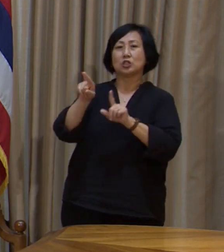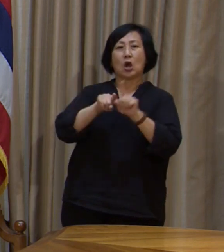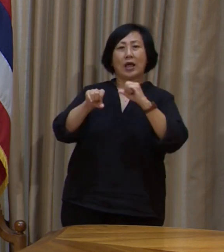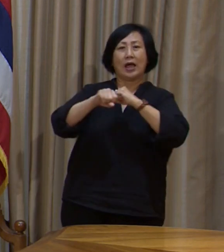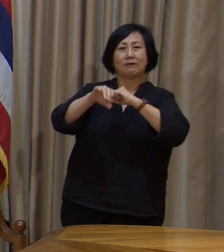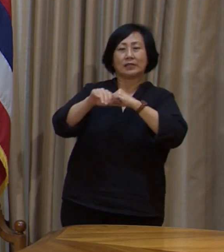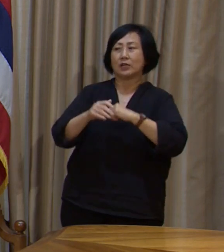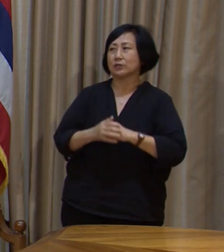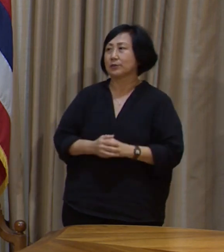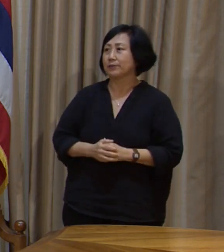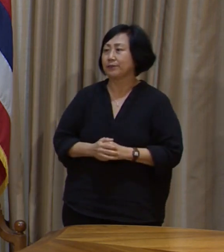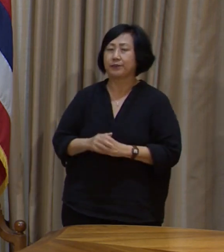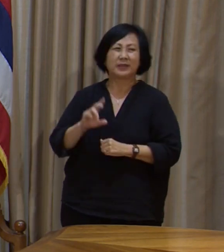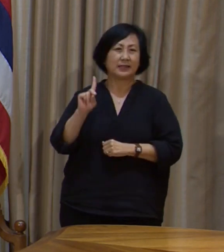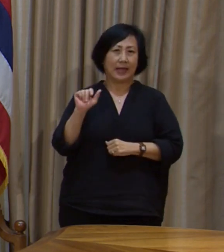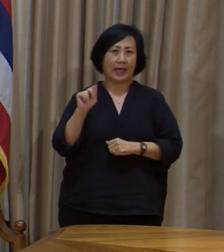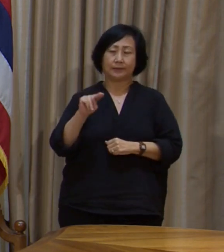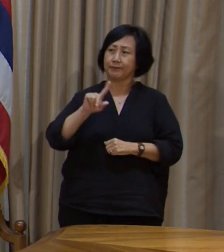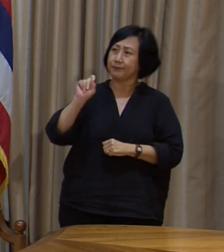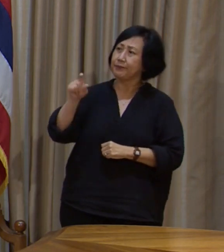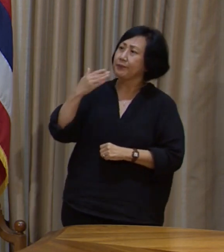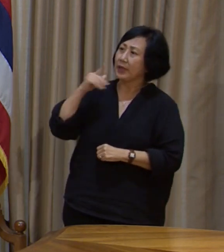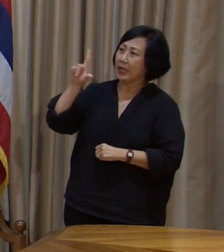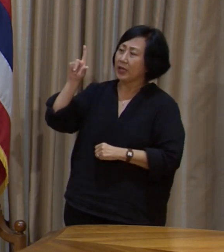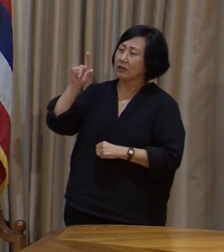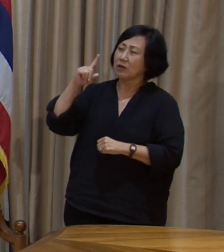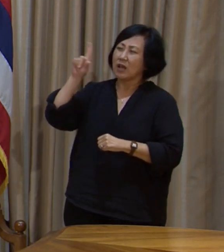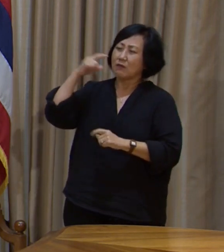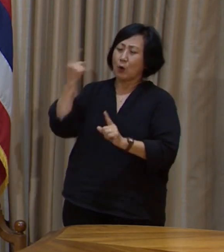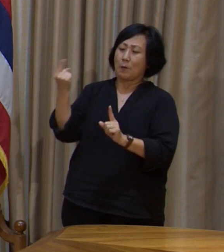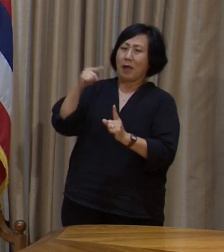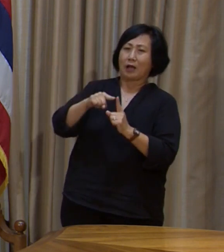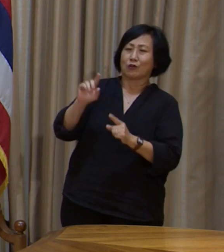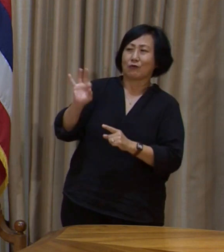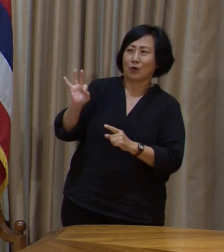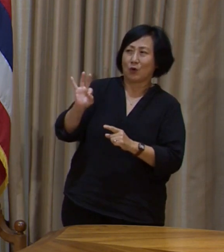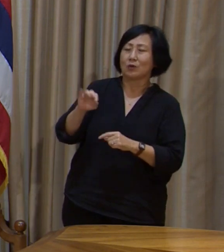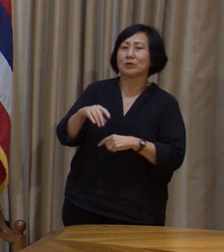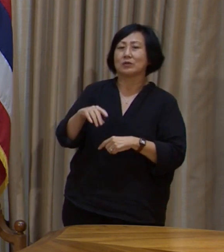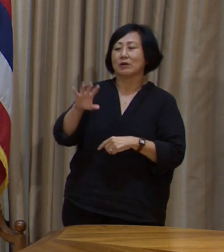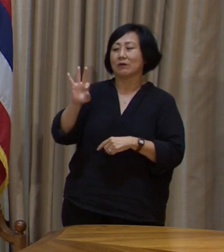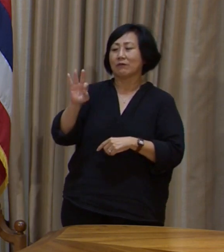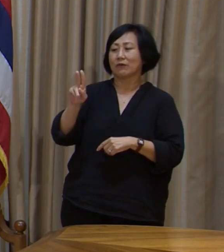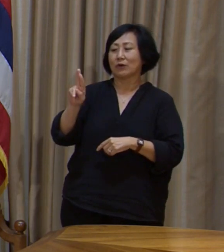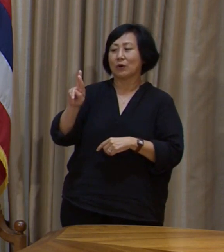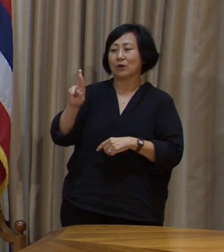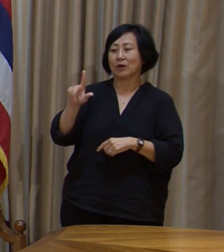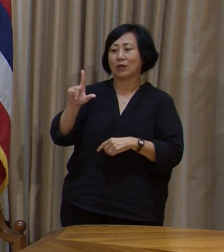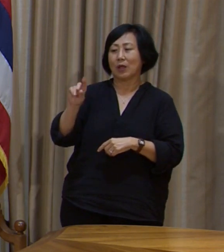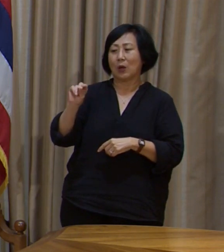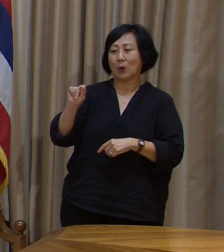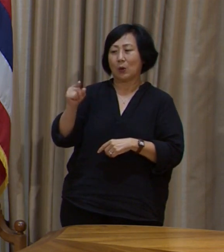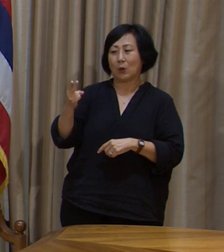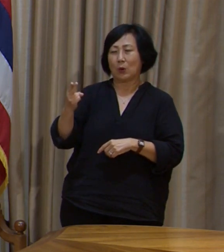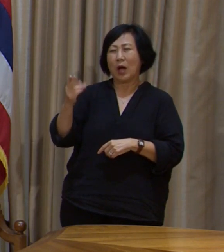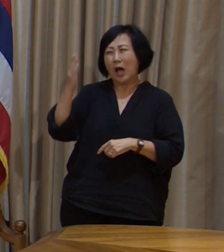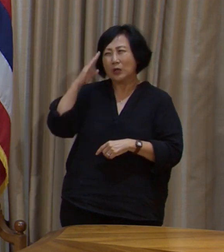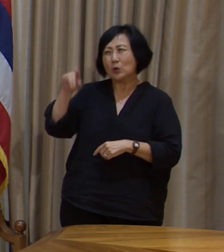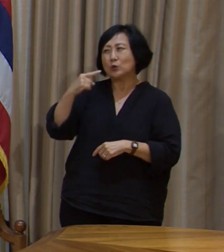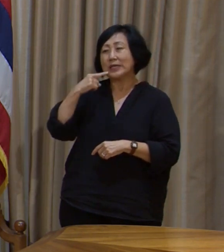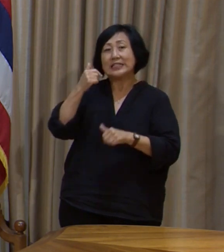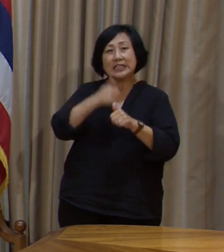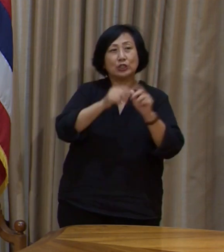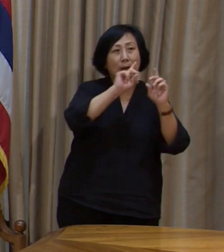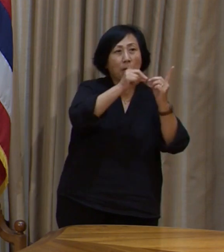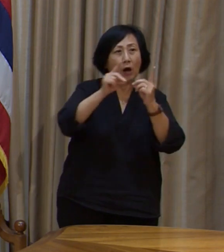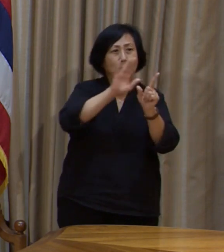ahead, Dan. Thank you, Jody. Governor, going back to the furloughs. I know you said each department will determine